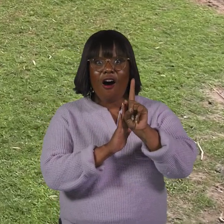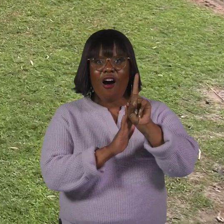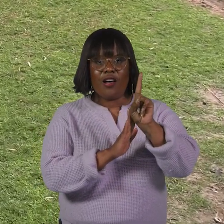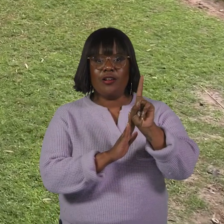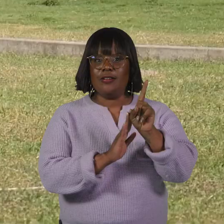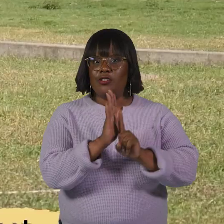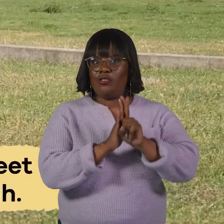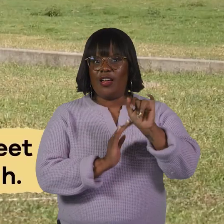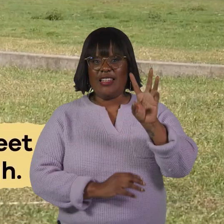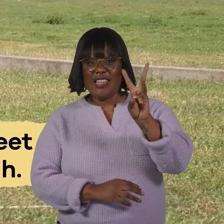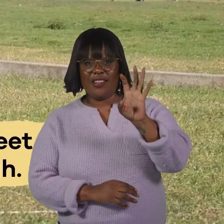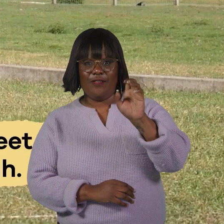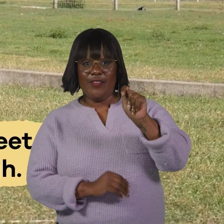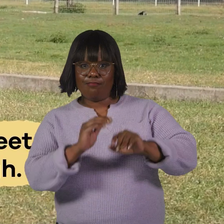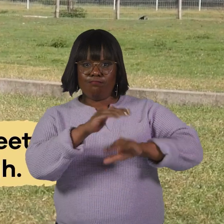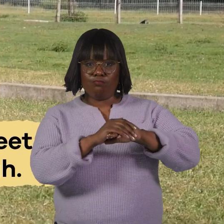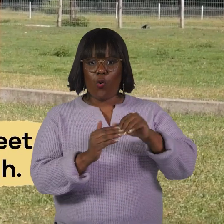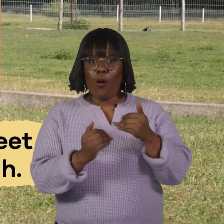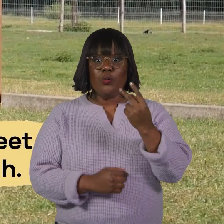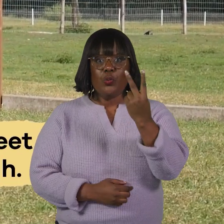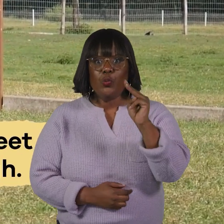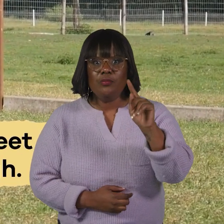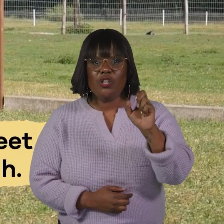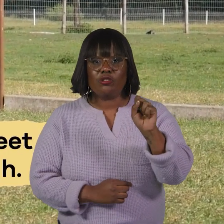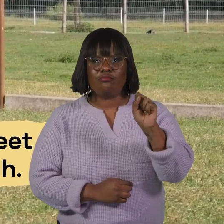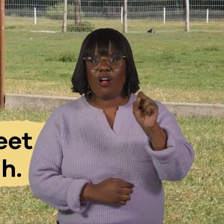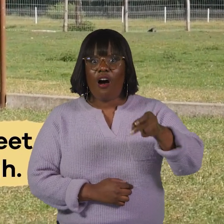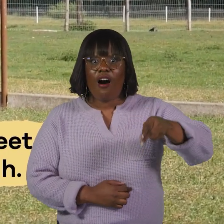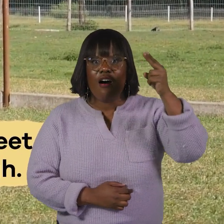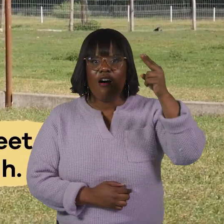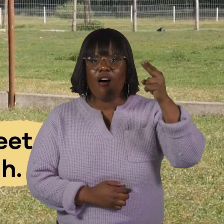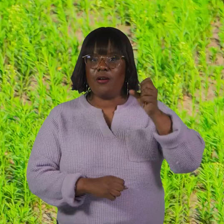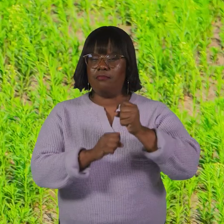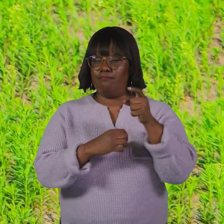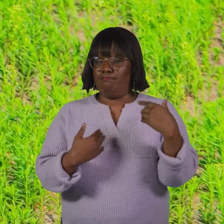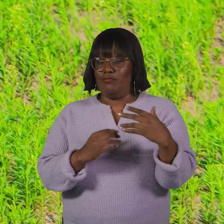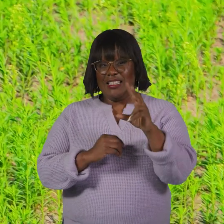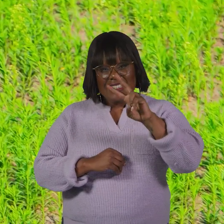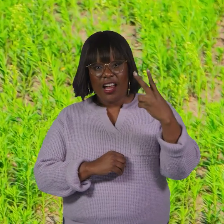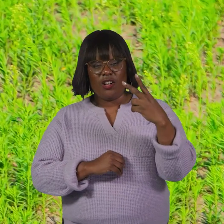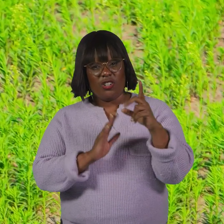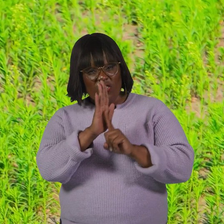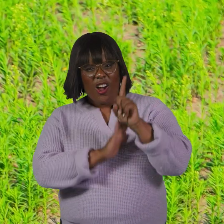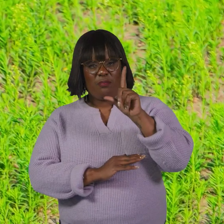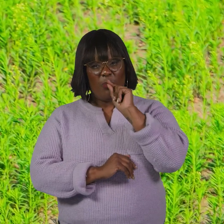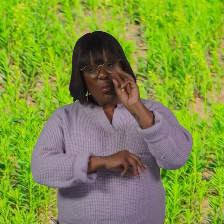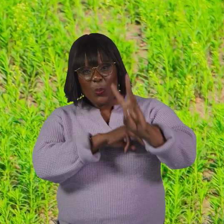They stand up to 6 feet high, which makes them the second tallest birds in the